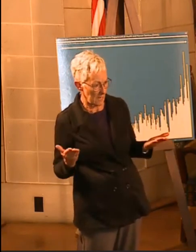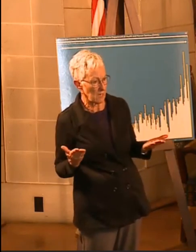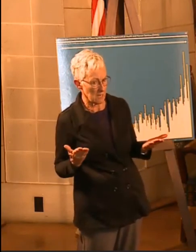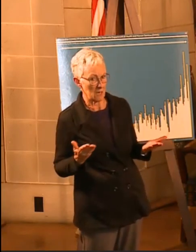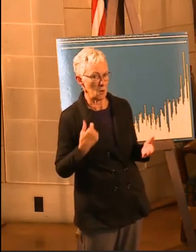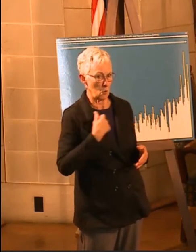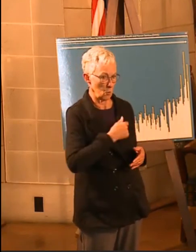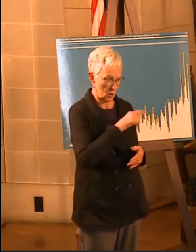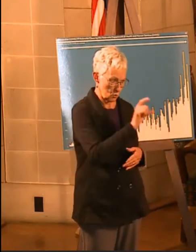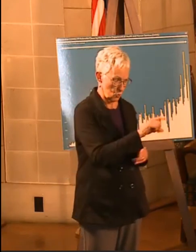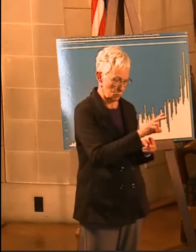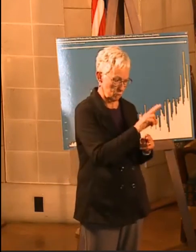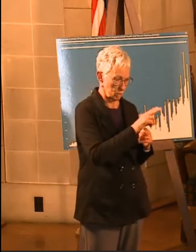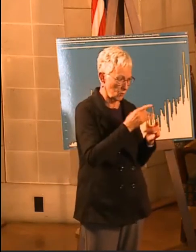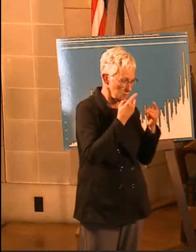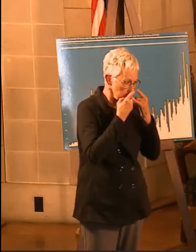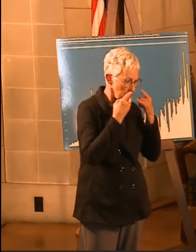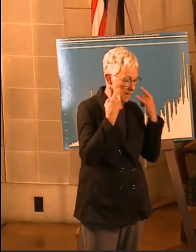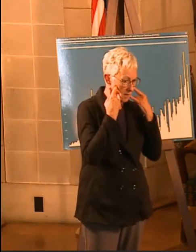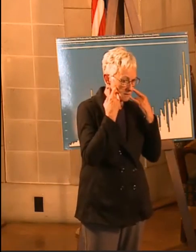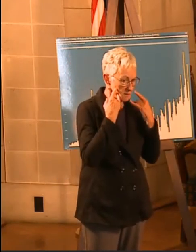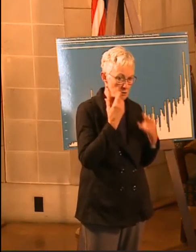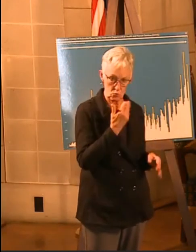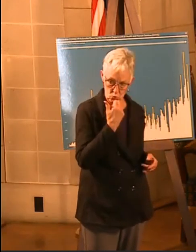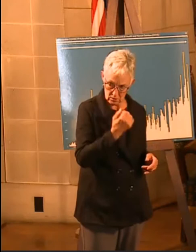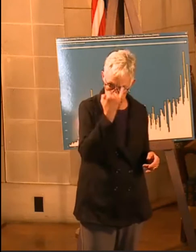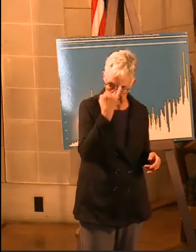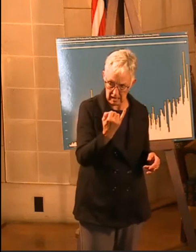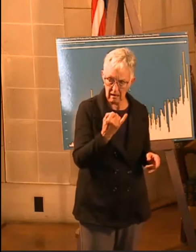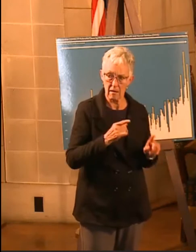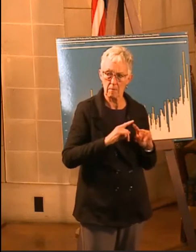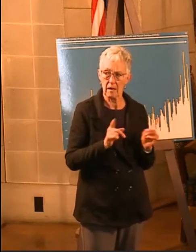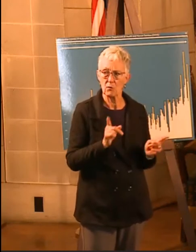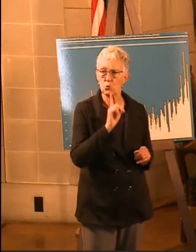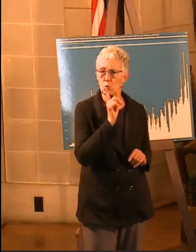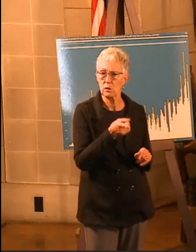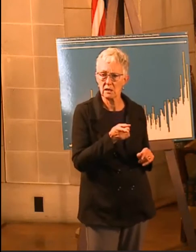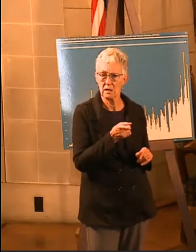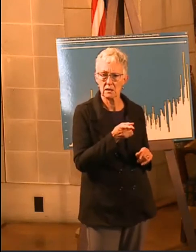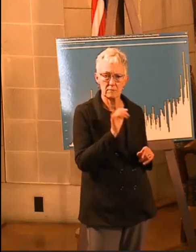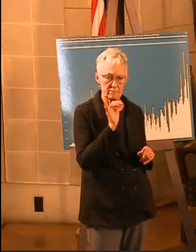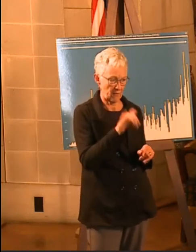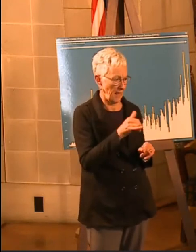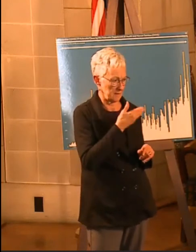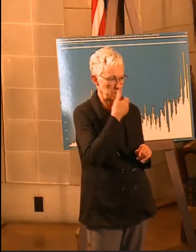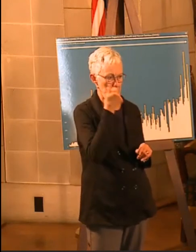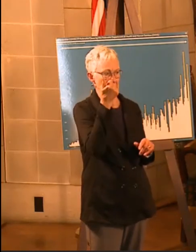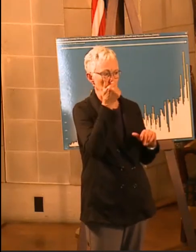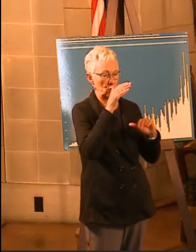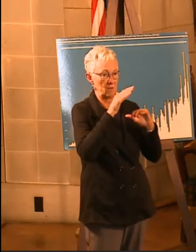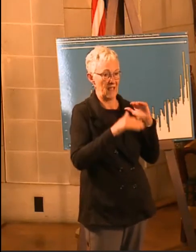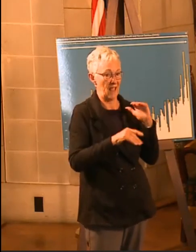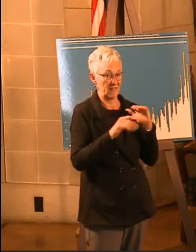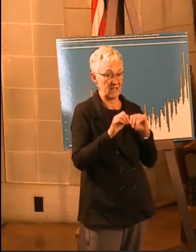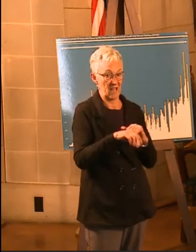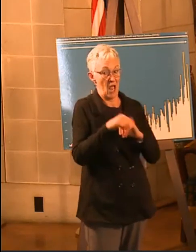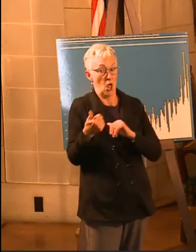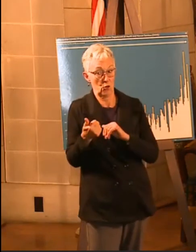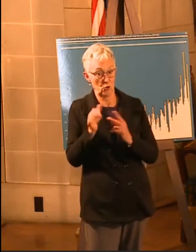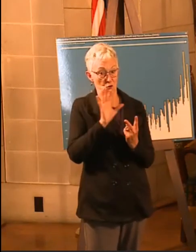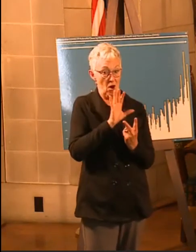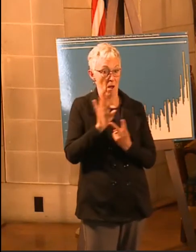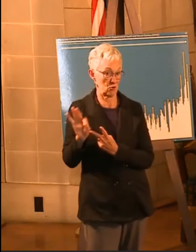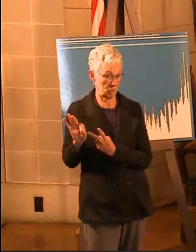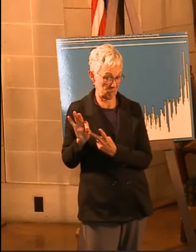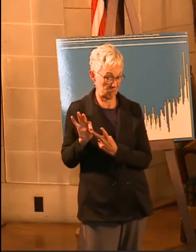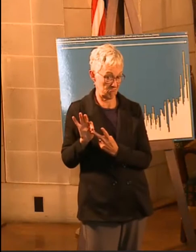Yes, we should be wearing masks. Yes, that's a good idea. But the reality is that is so much better than the alternative that I think we